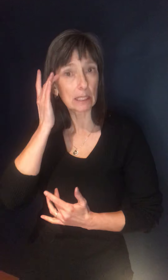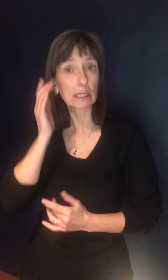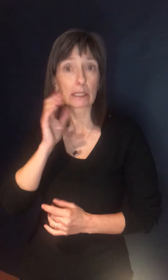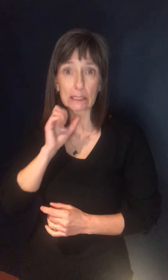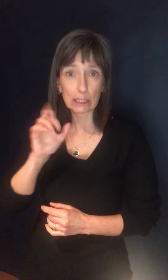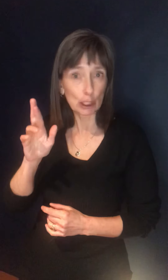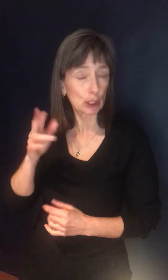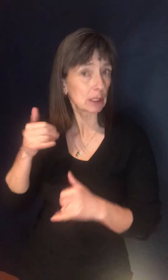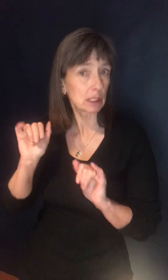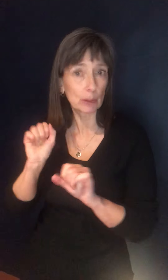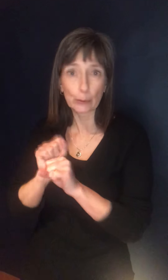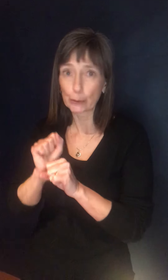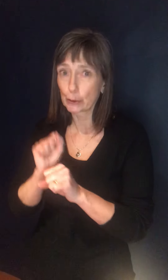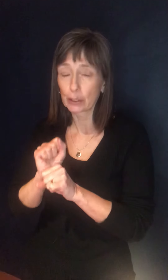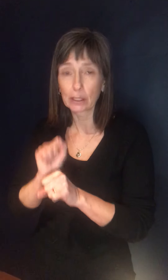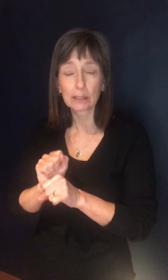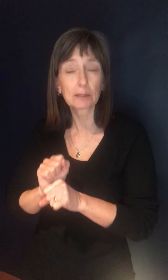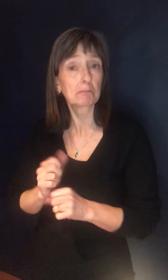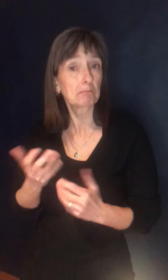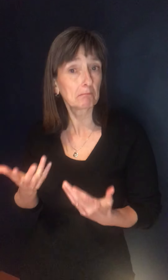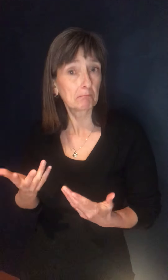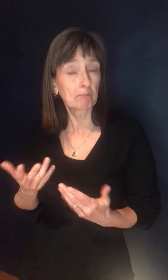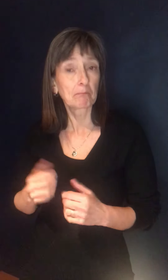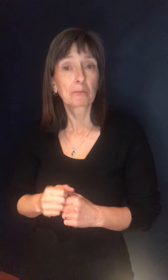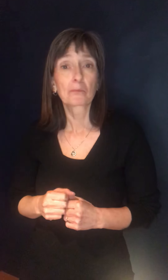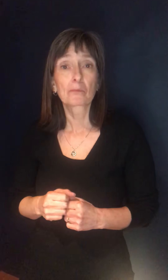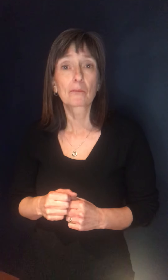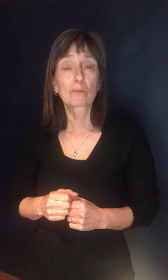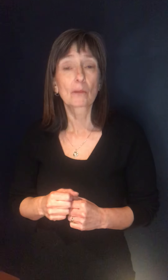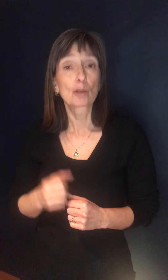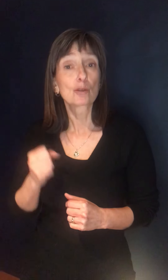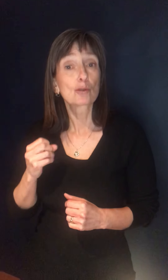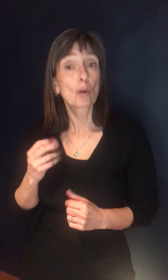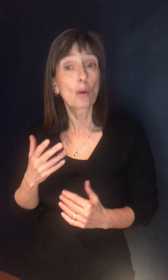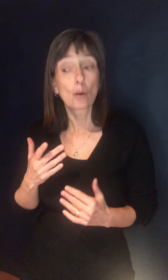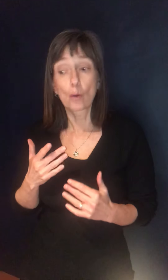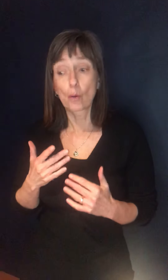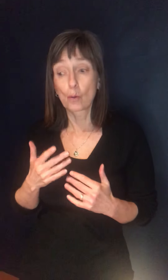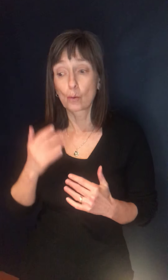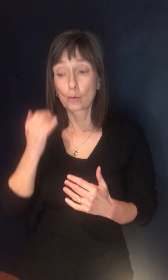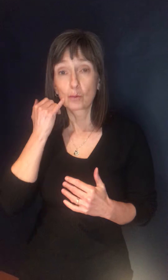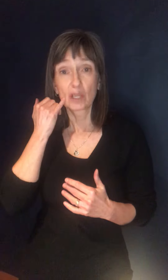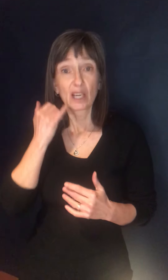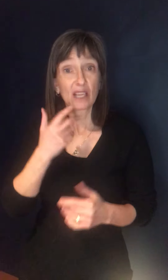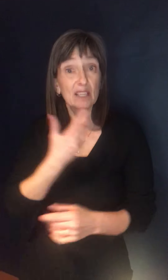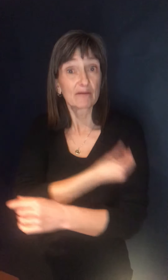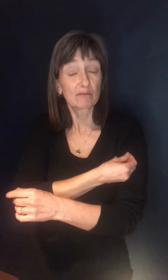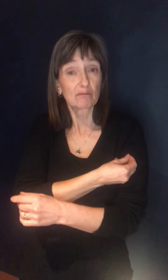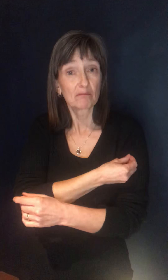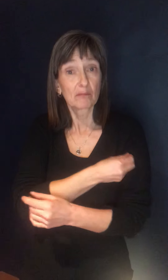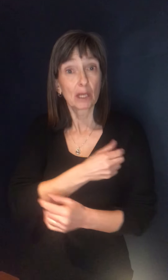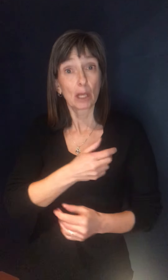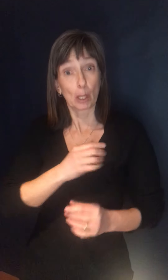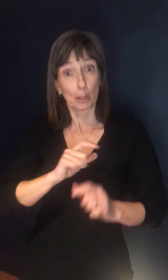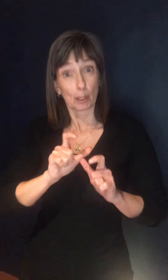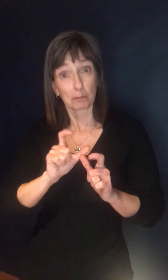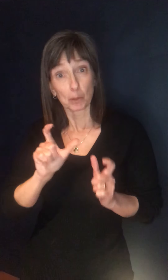the expectation is that that immunity does not wane, um, very quickly, you know, it won't wane kind of overnight. So,